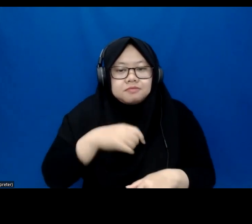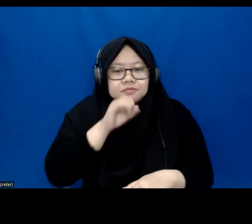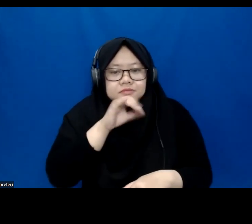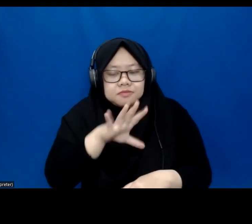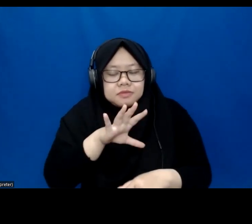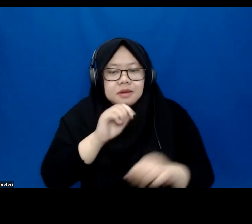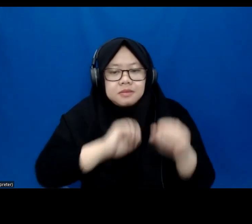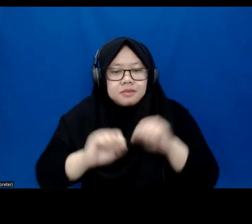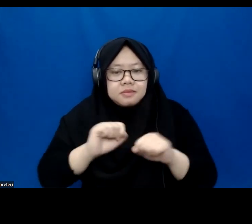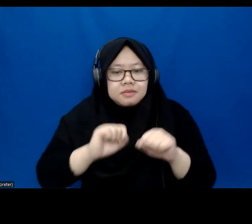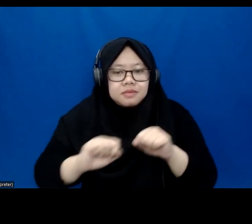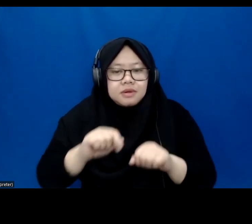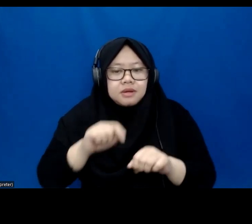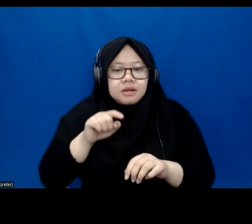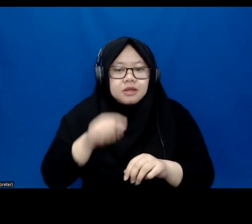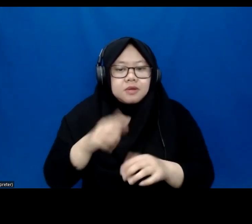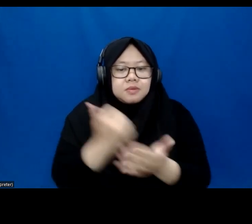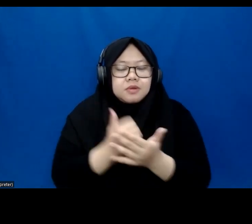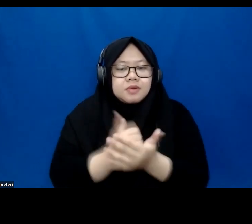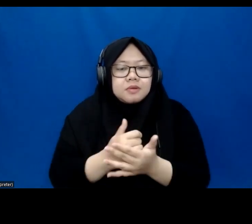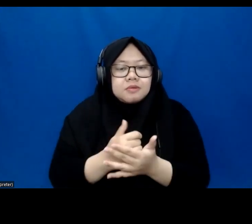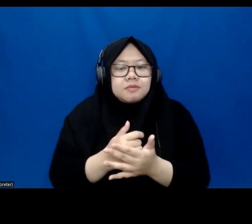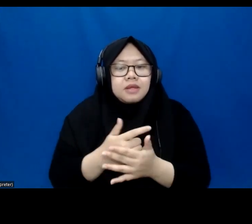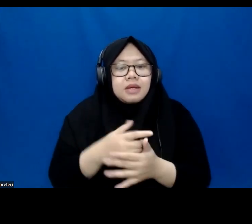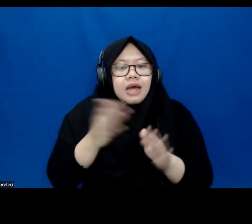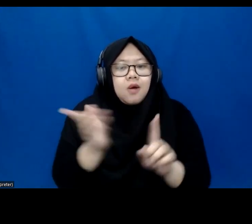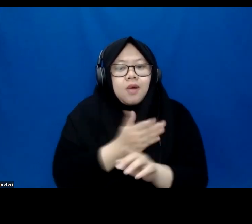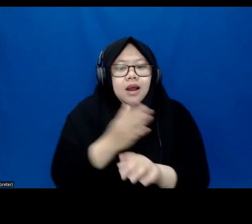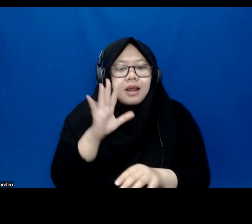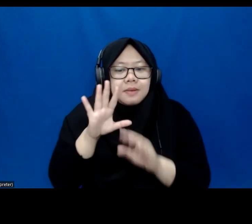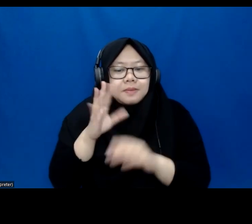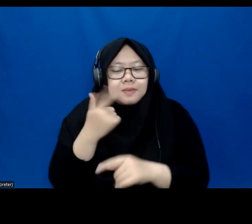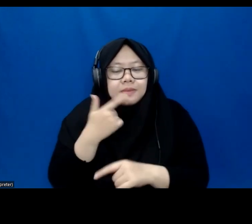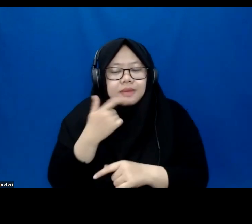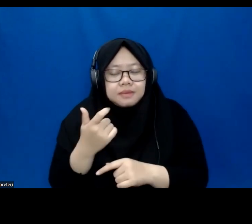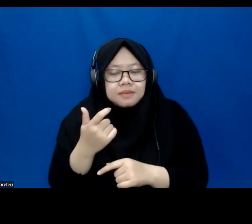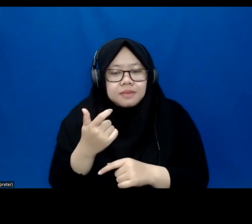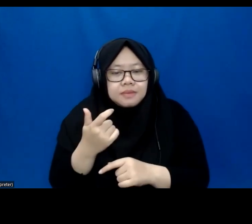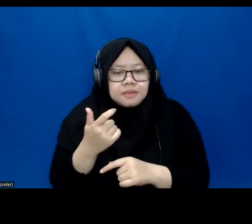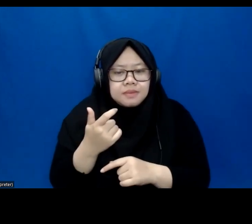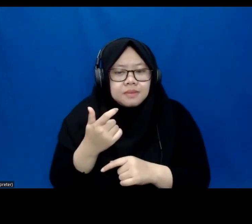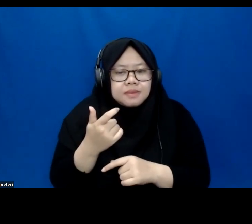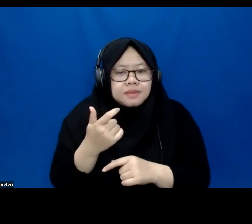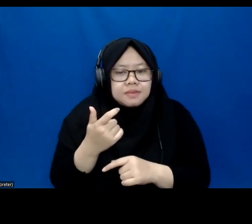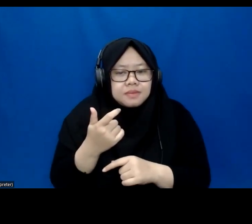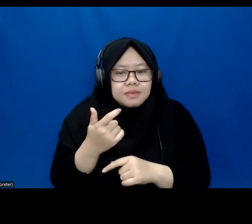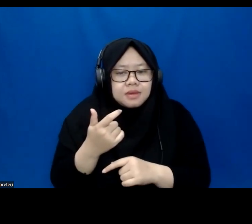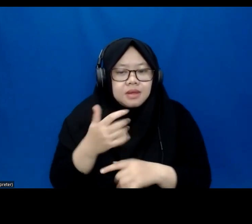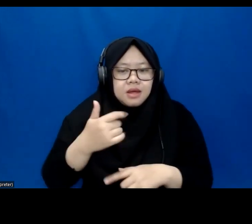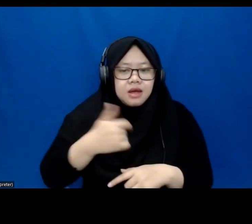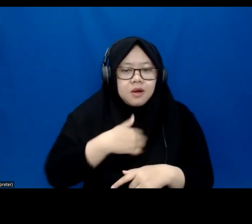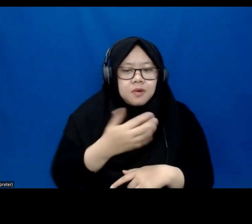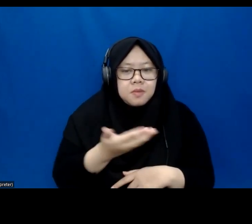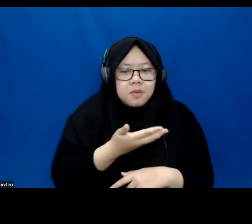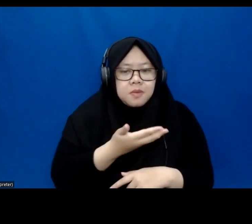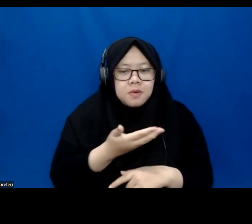this is really an important start for many of us. So let me also start